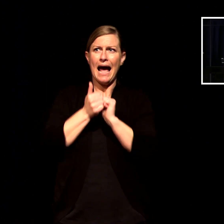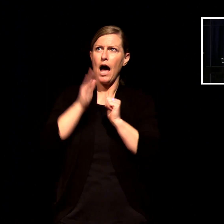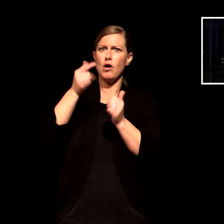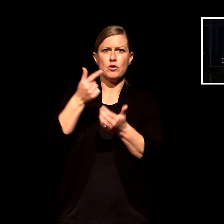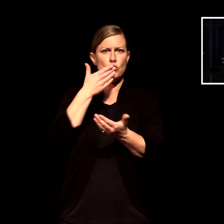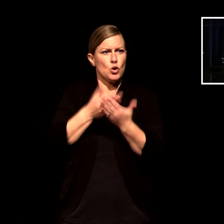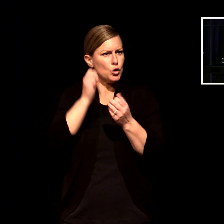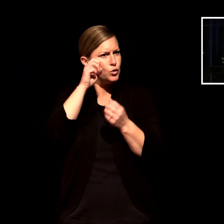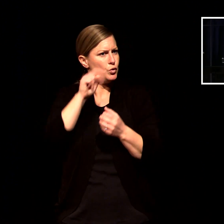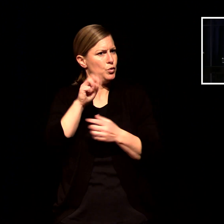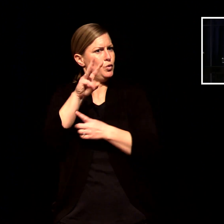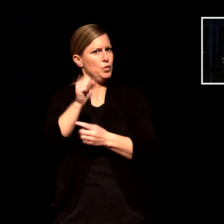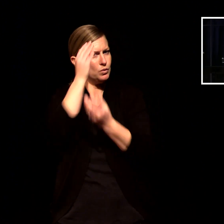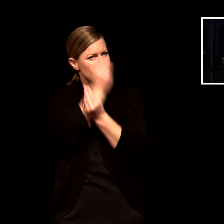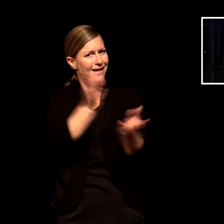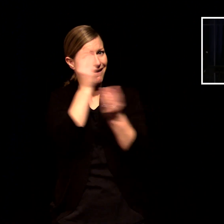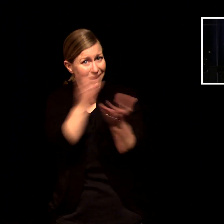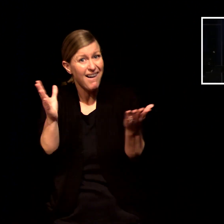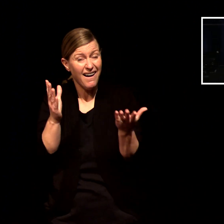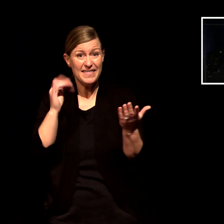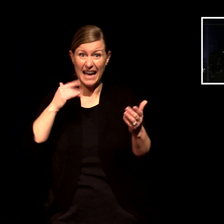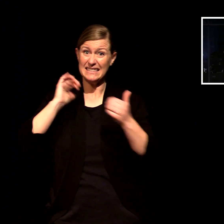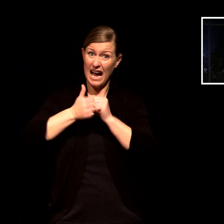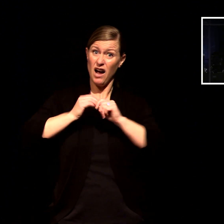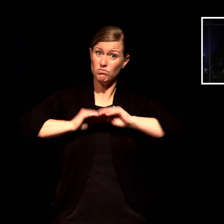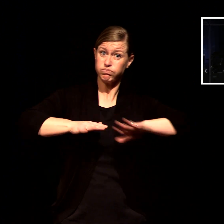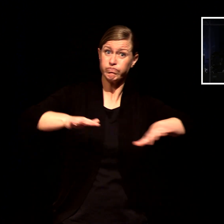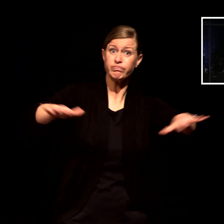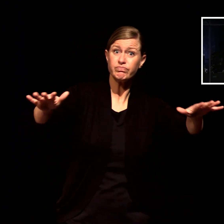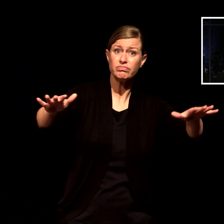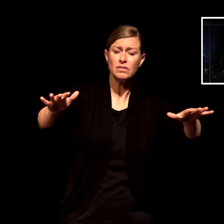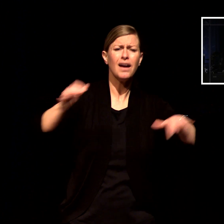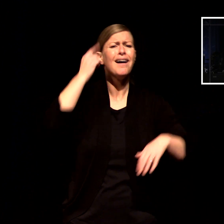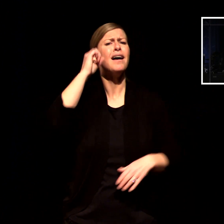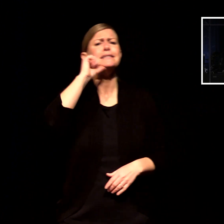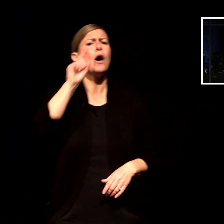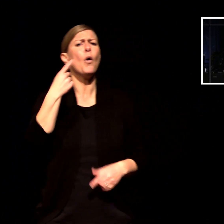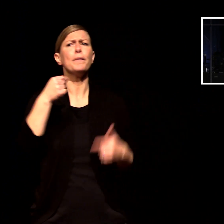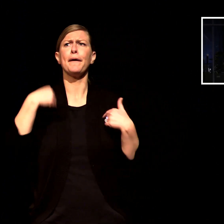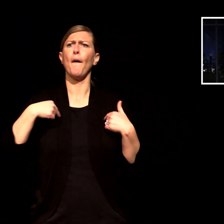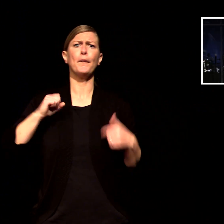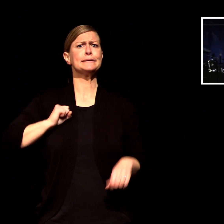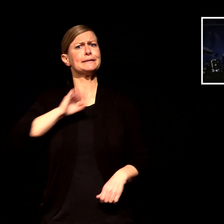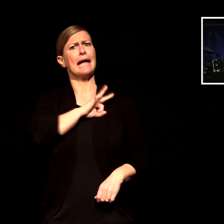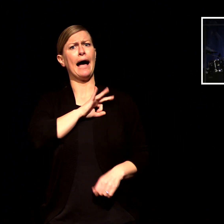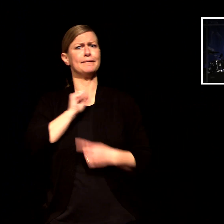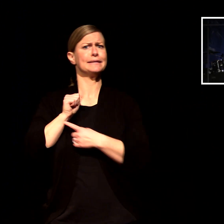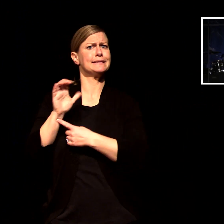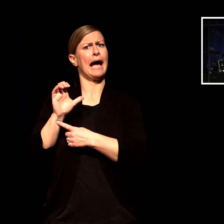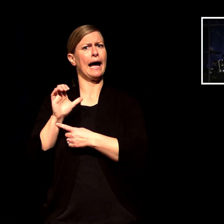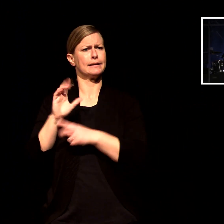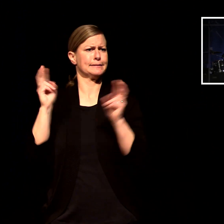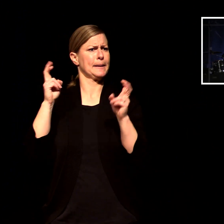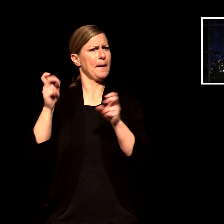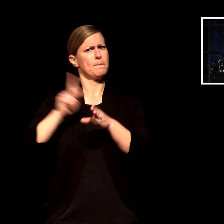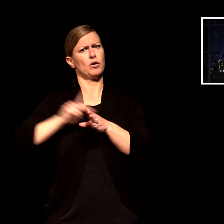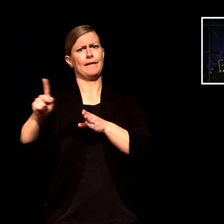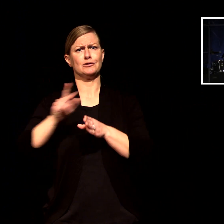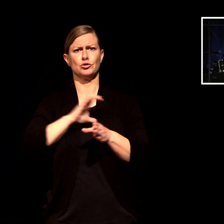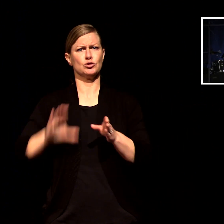that work here at salm alliance it's not just professional christians it's all of us every one of us gets to be a